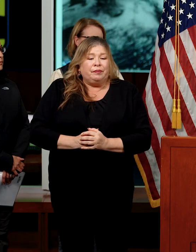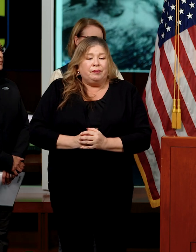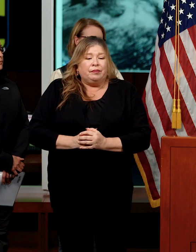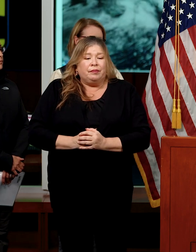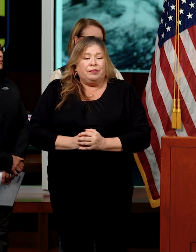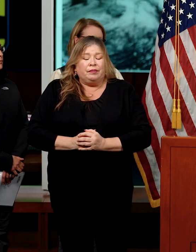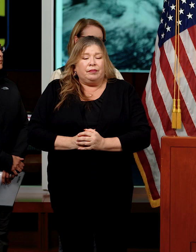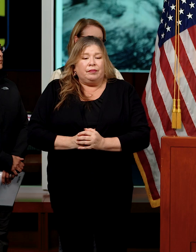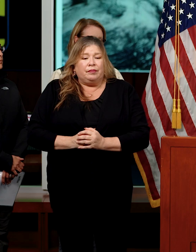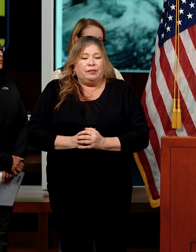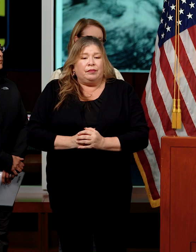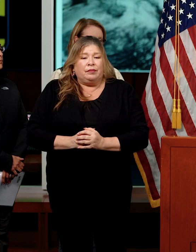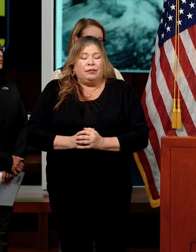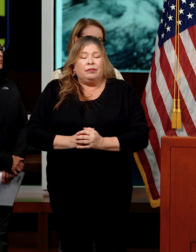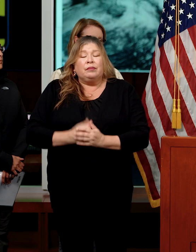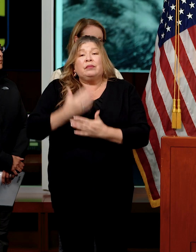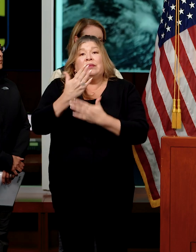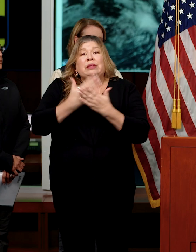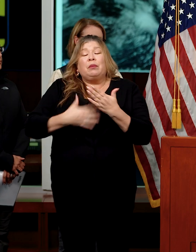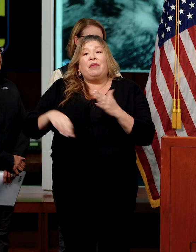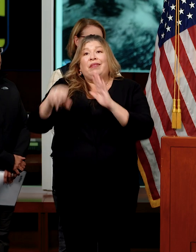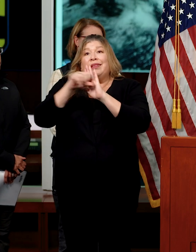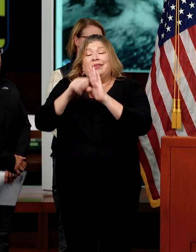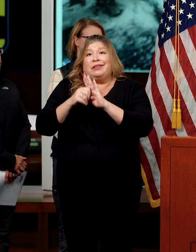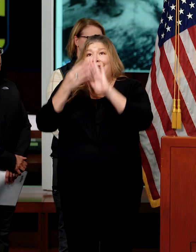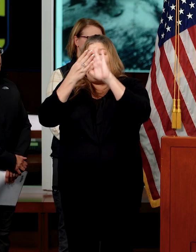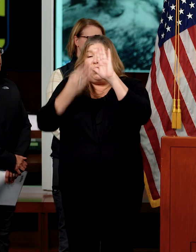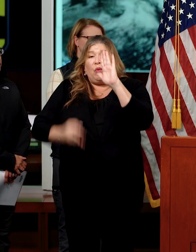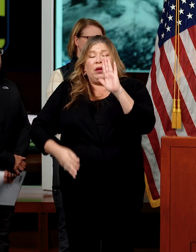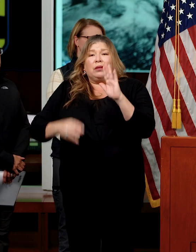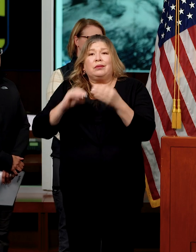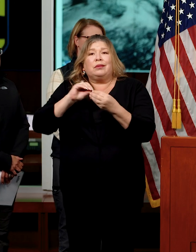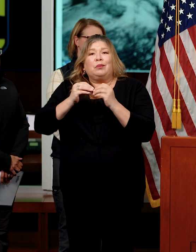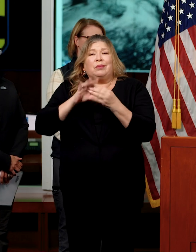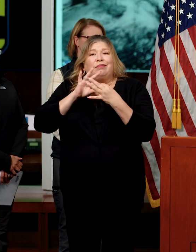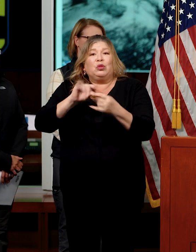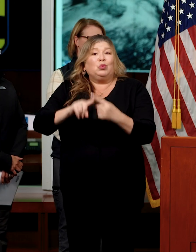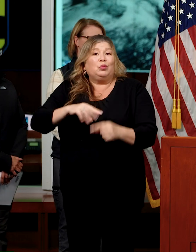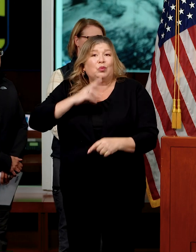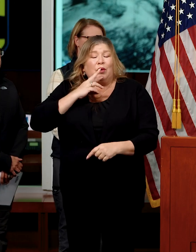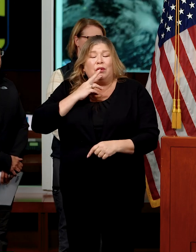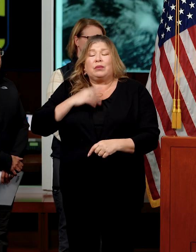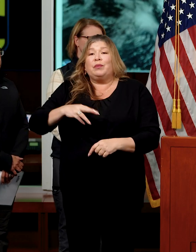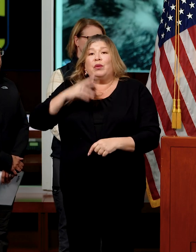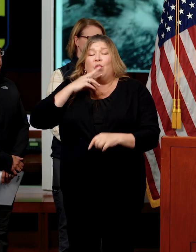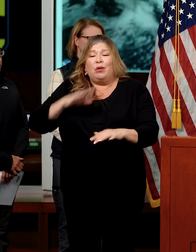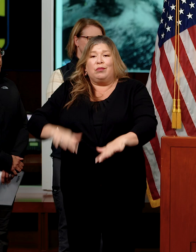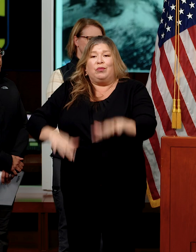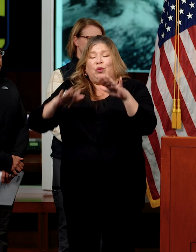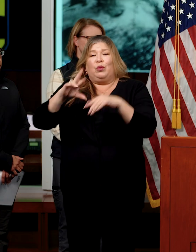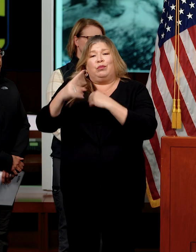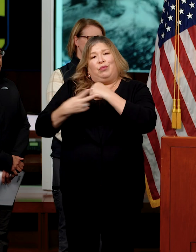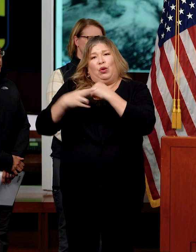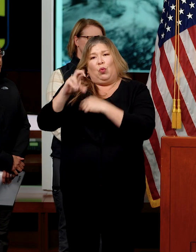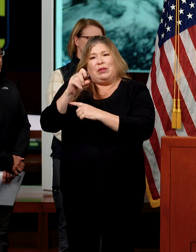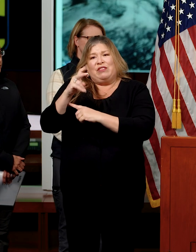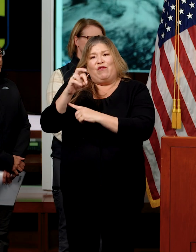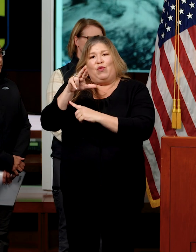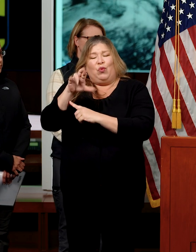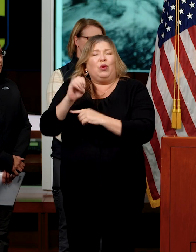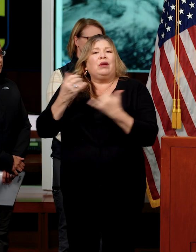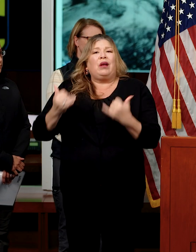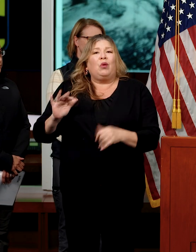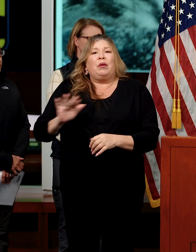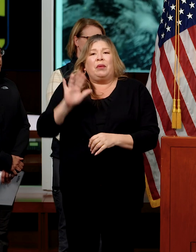In terms of some of the statewide hydrology numbers, statewide reservoir levels remain at about 75